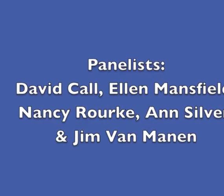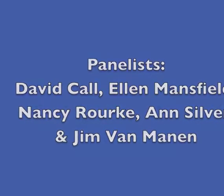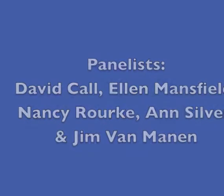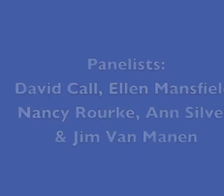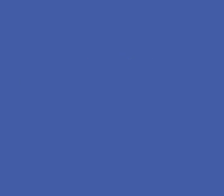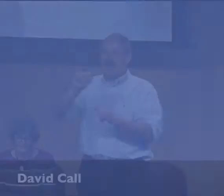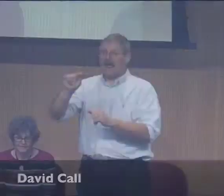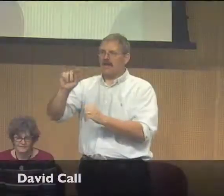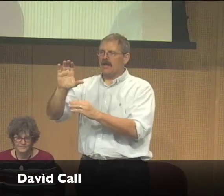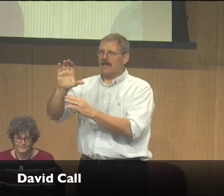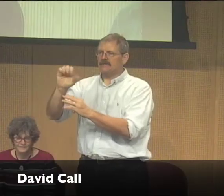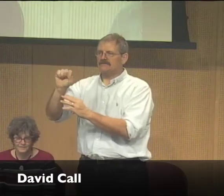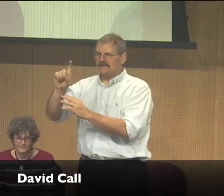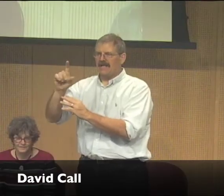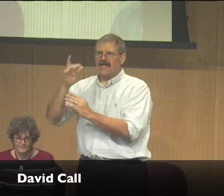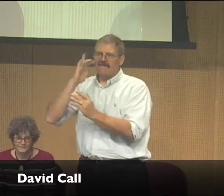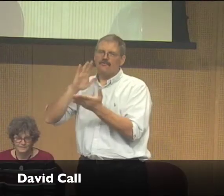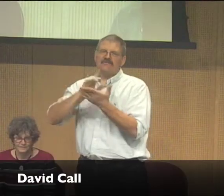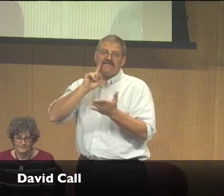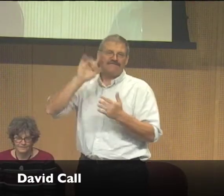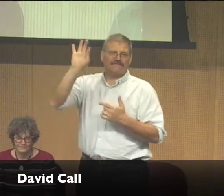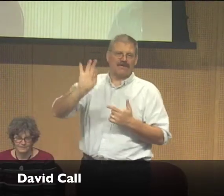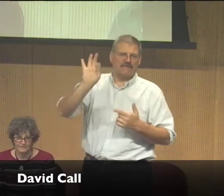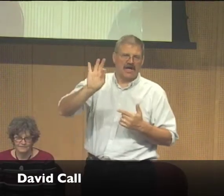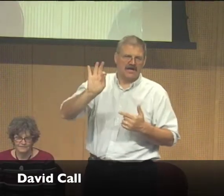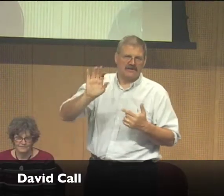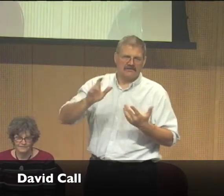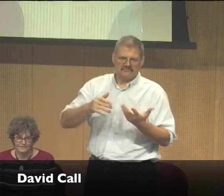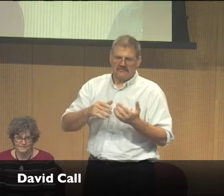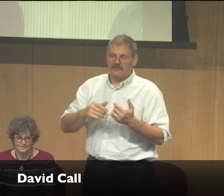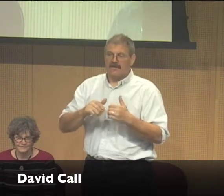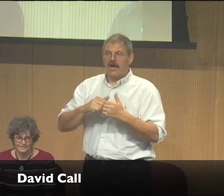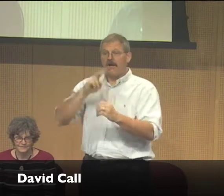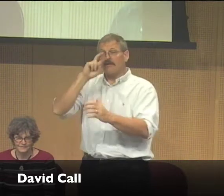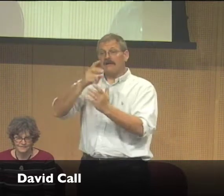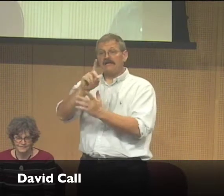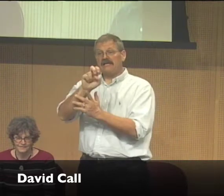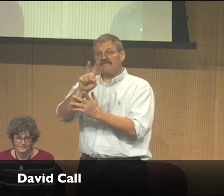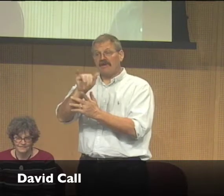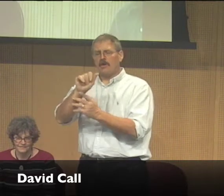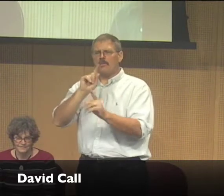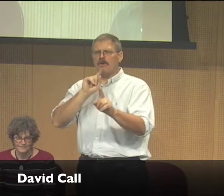I teach art at the California State University in the School of the Deaf Institute.